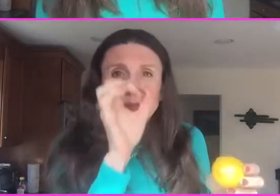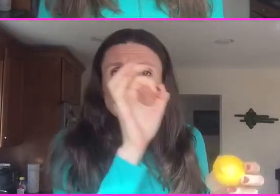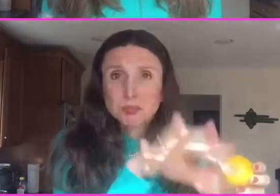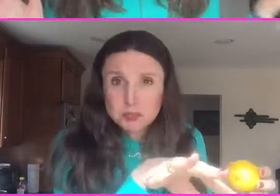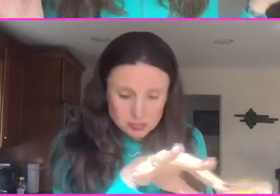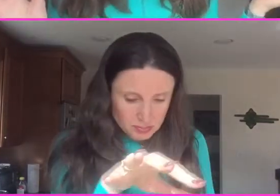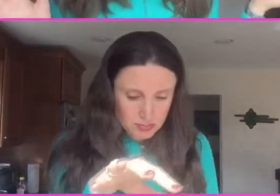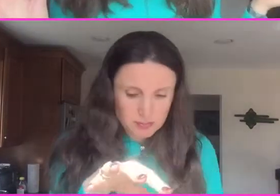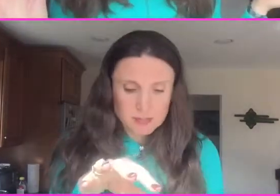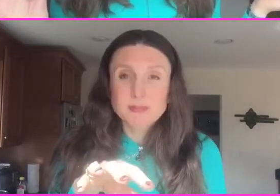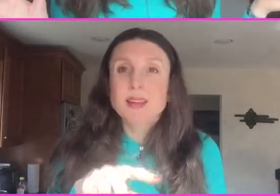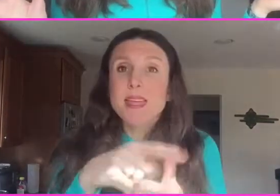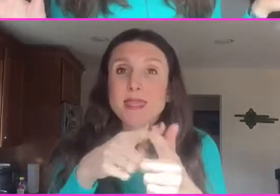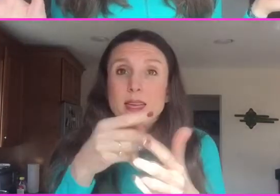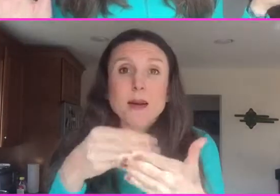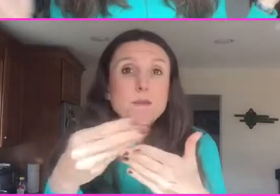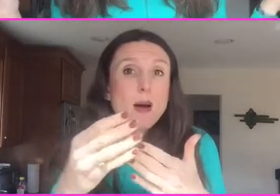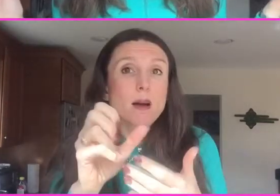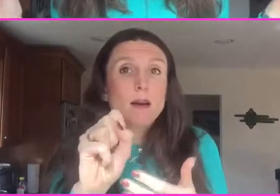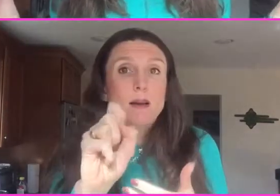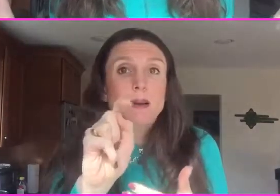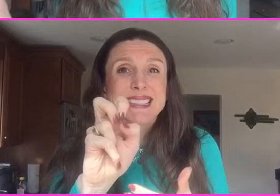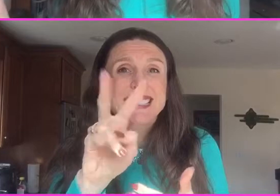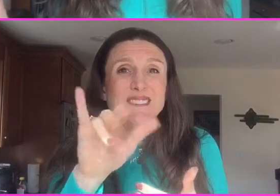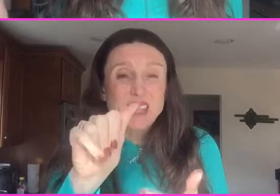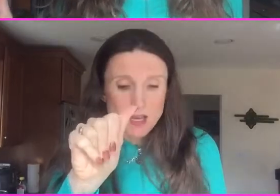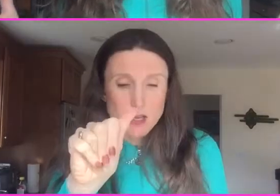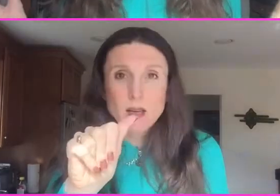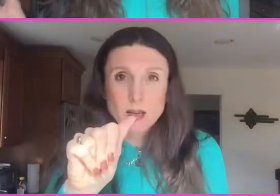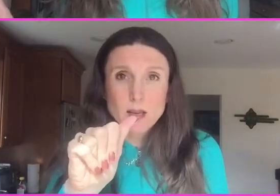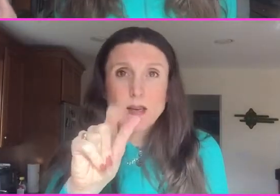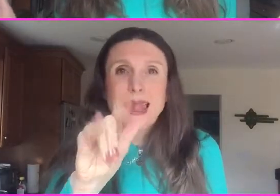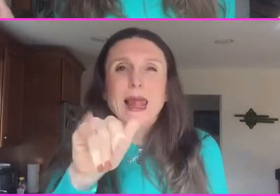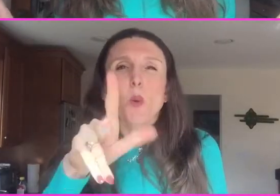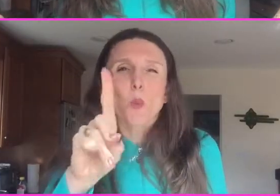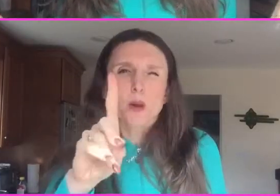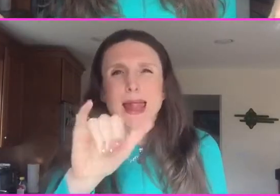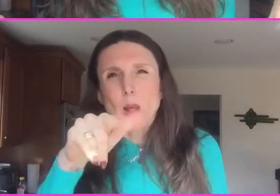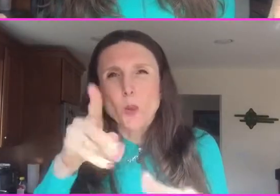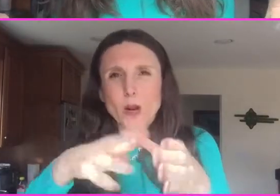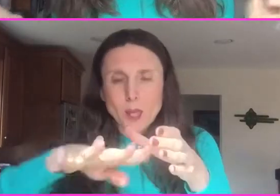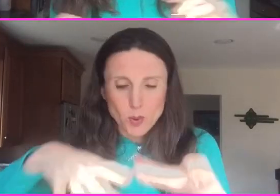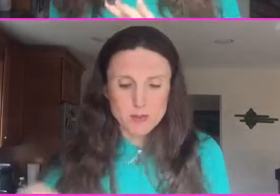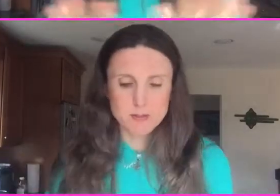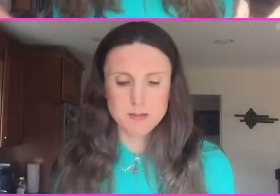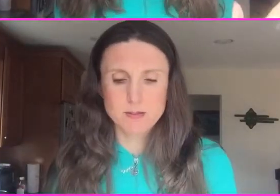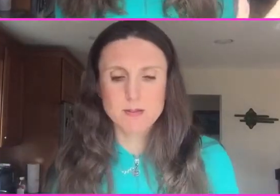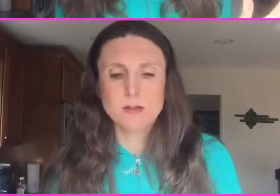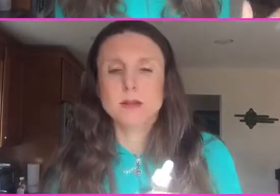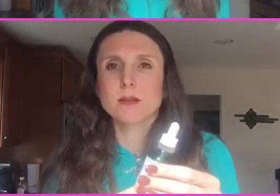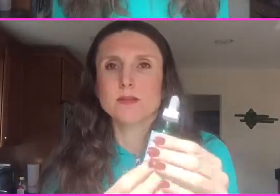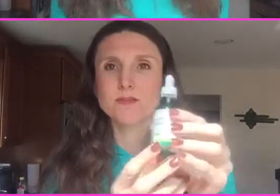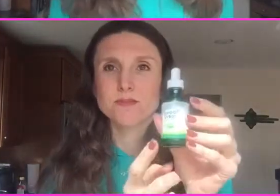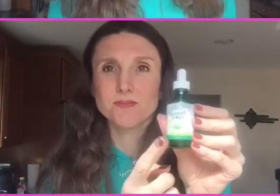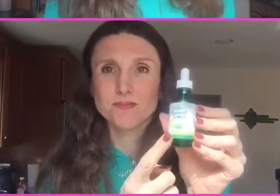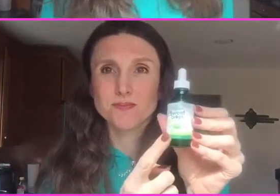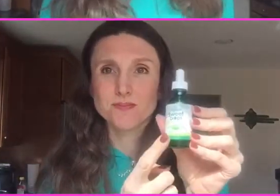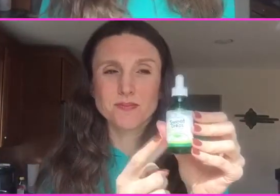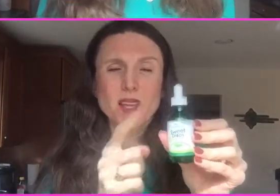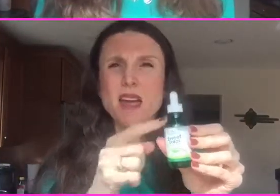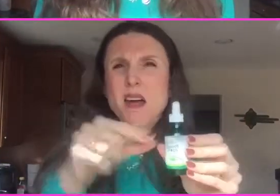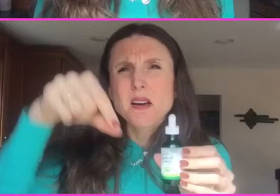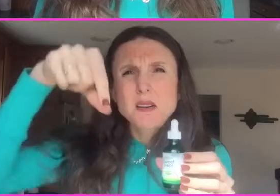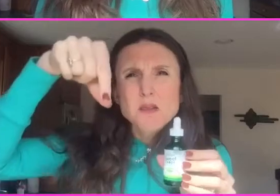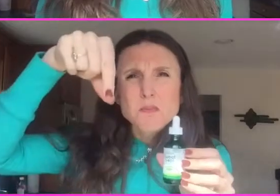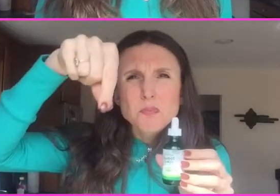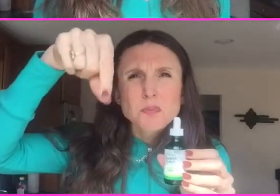it's like having a mint drink and it tastes wonderful and it's a lot better than just having plain water. So that's my little tip